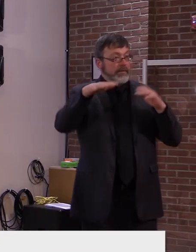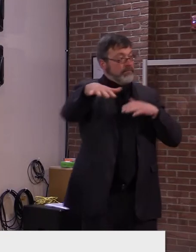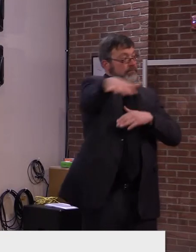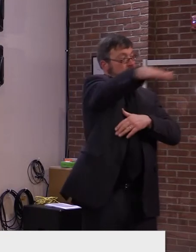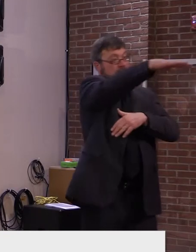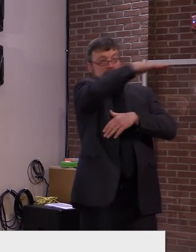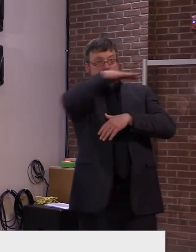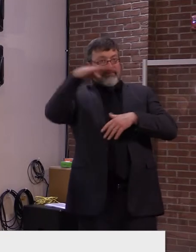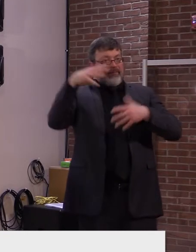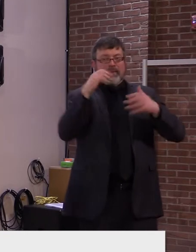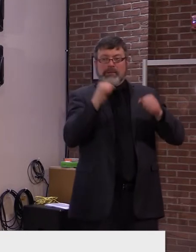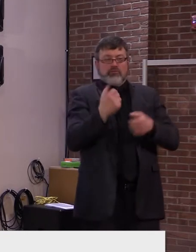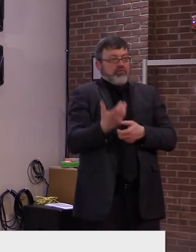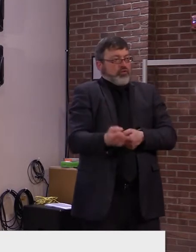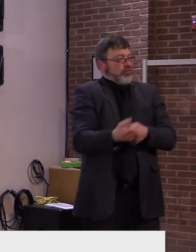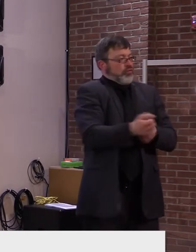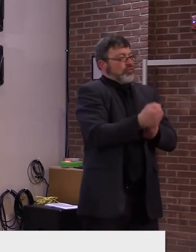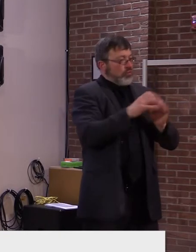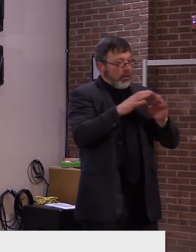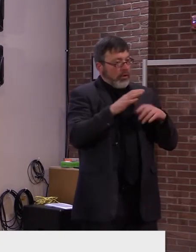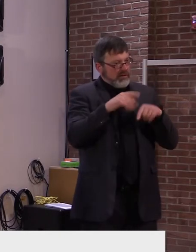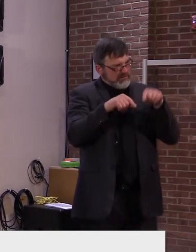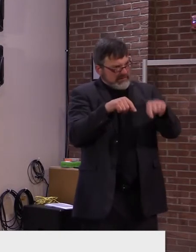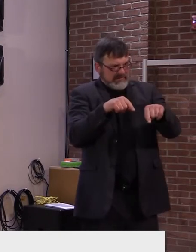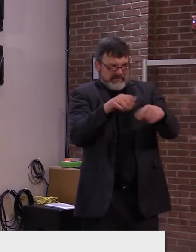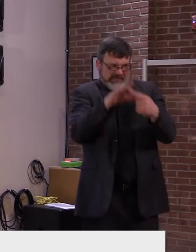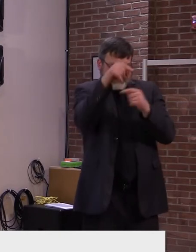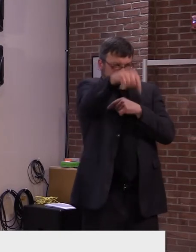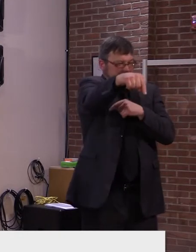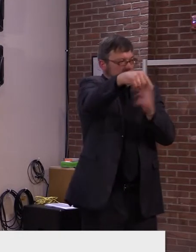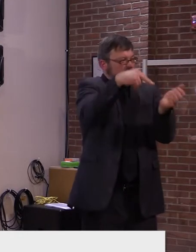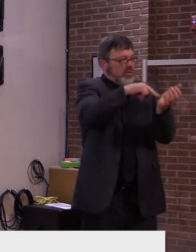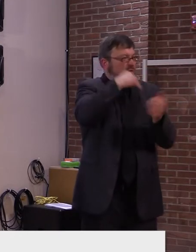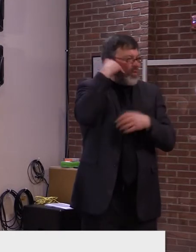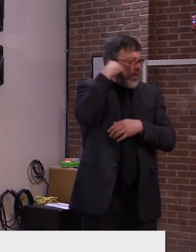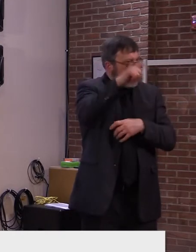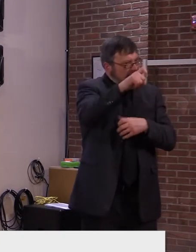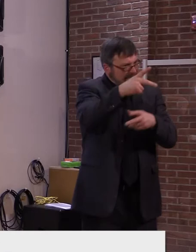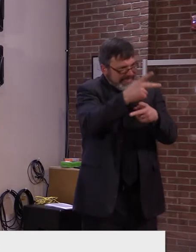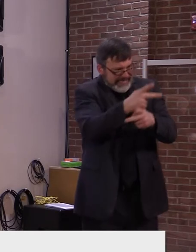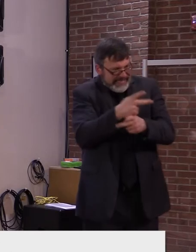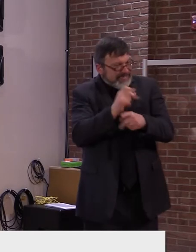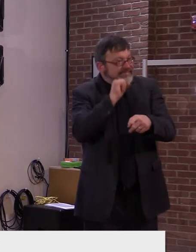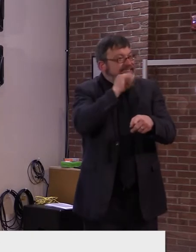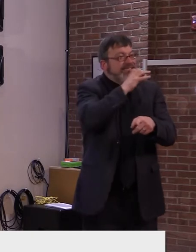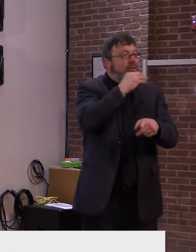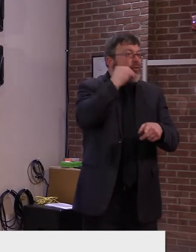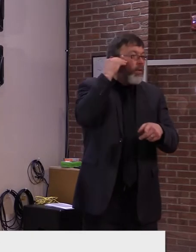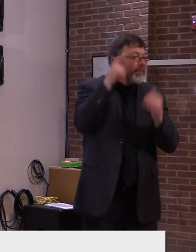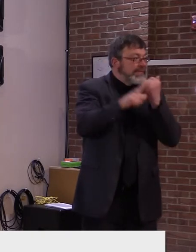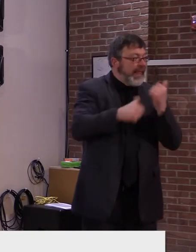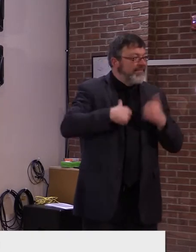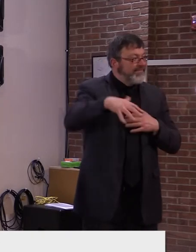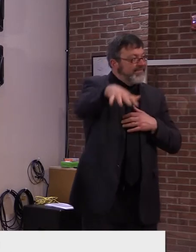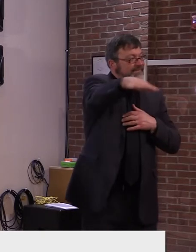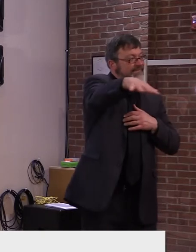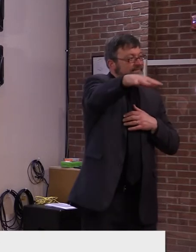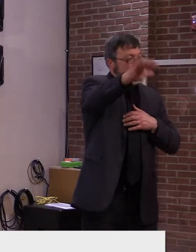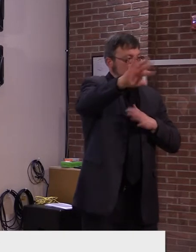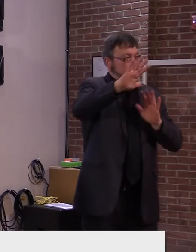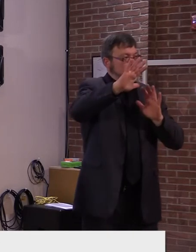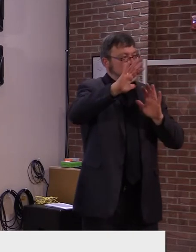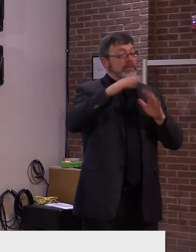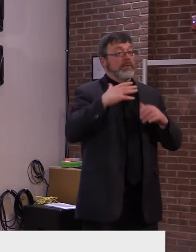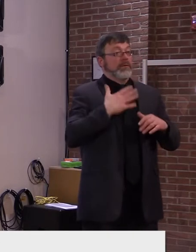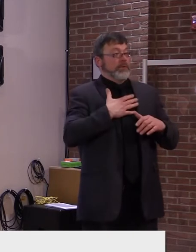residents. We will continue to work closely with CMS and CDC to monitor changes in regulations